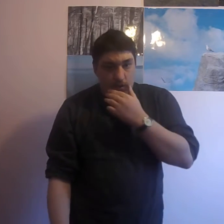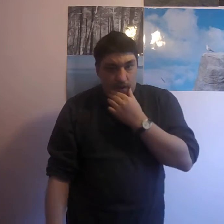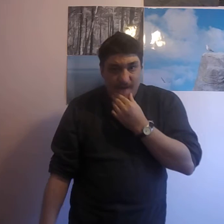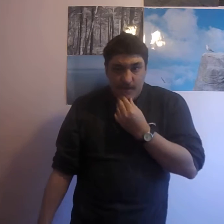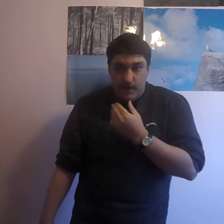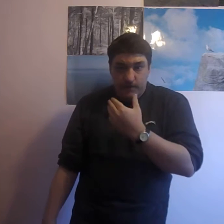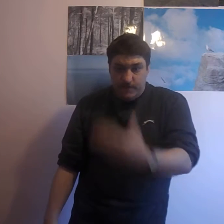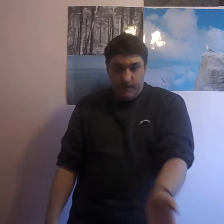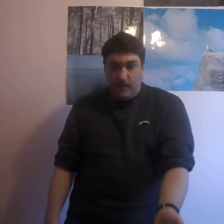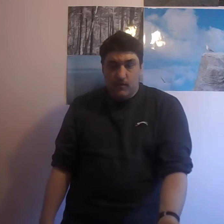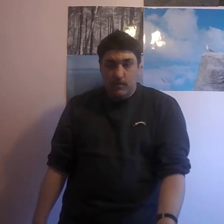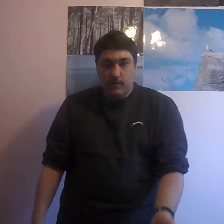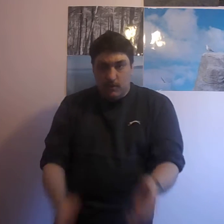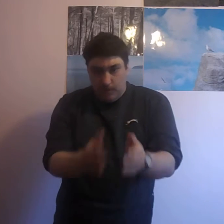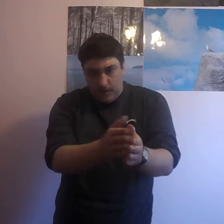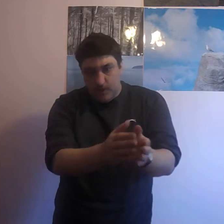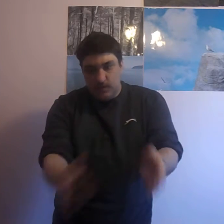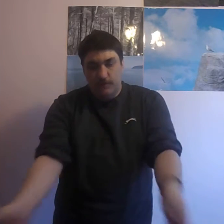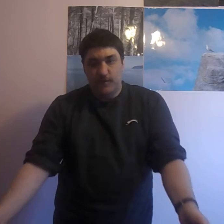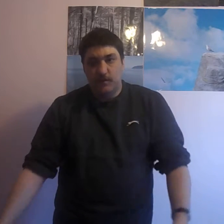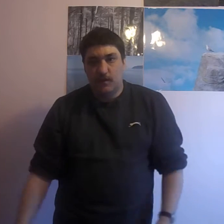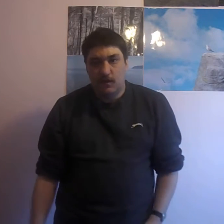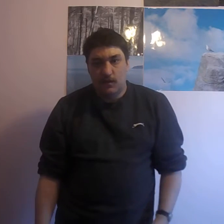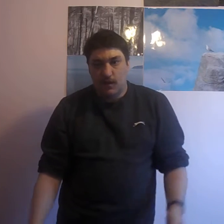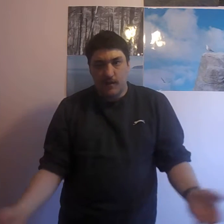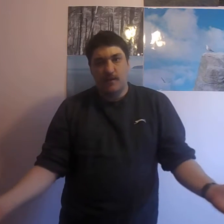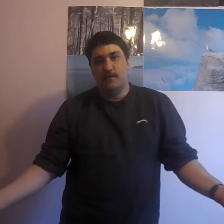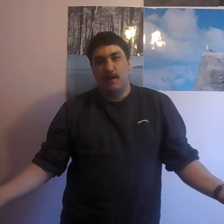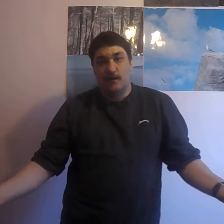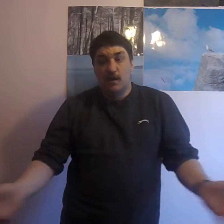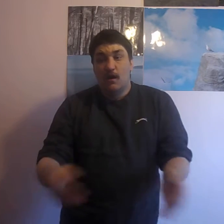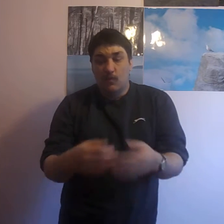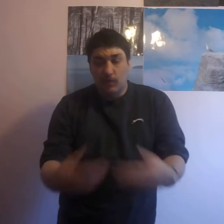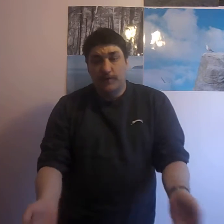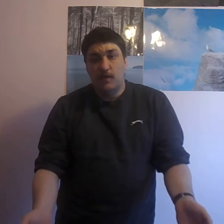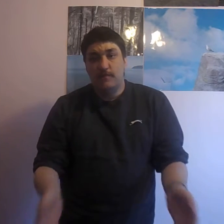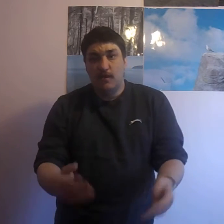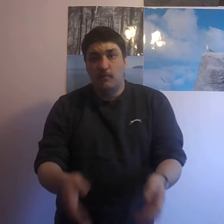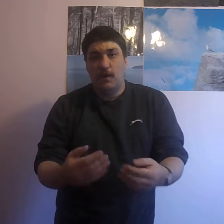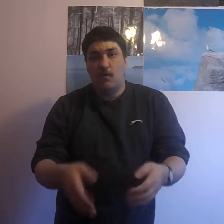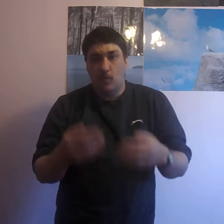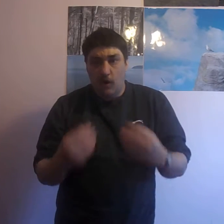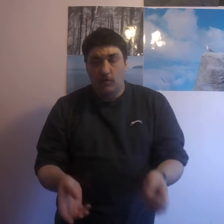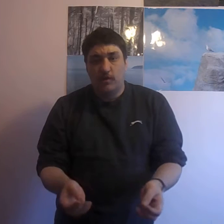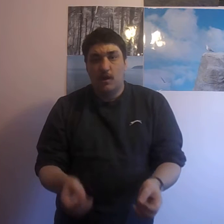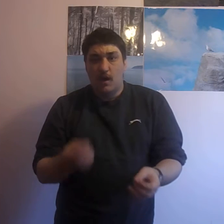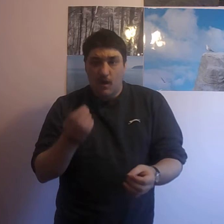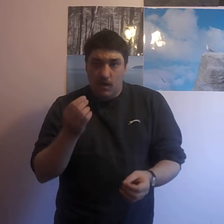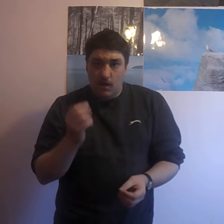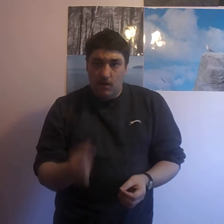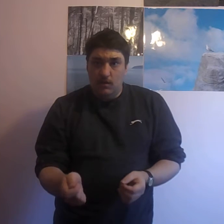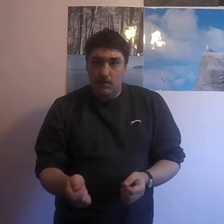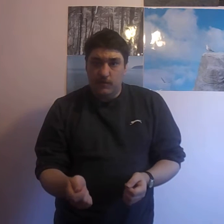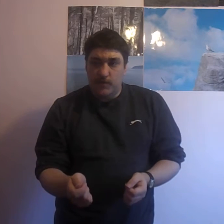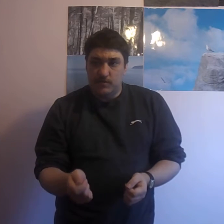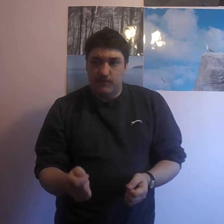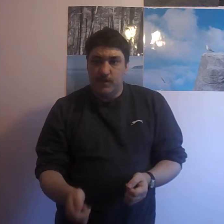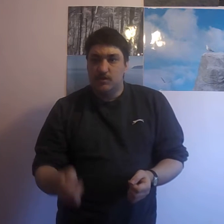The focus has completely shifted. As I said, at one time single player was a special feature.